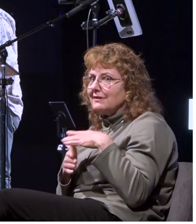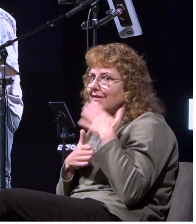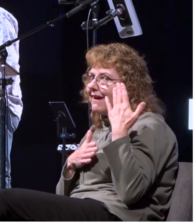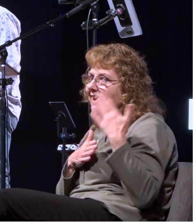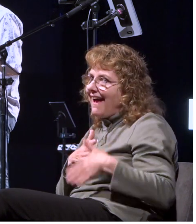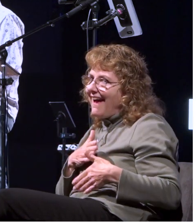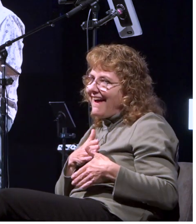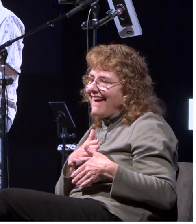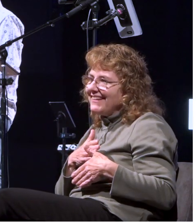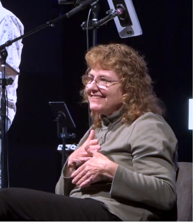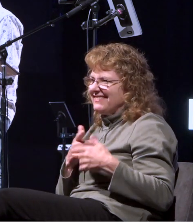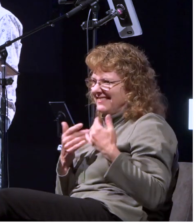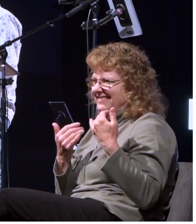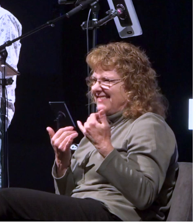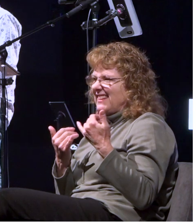folk the the focus here